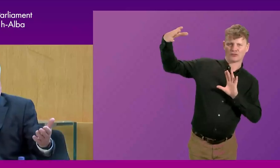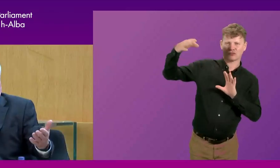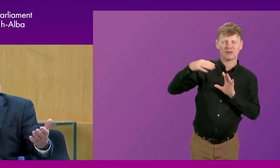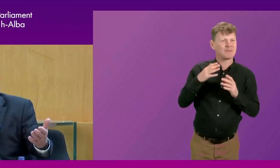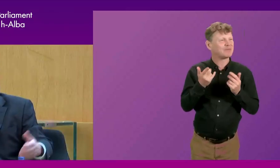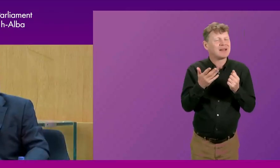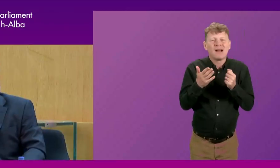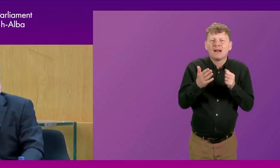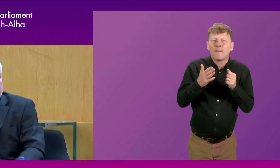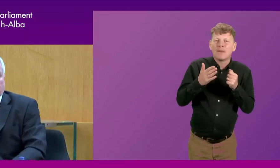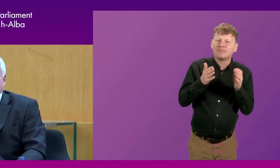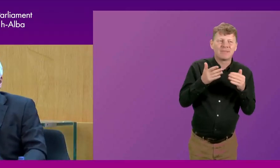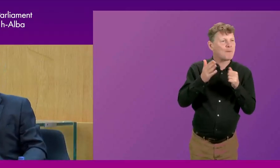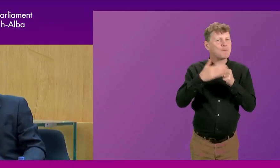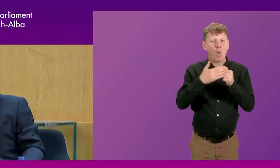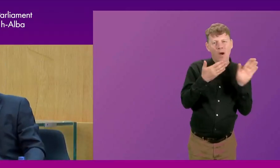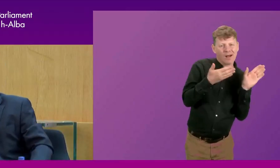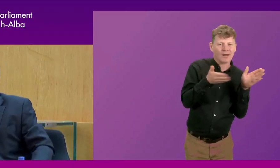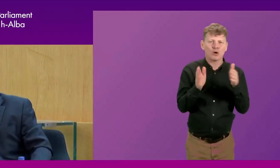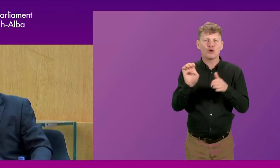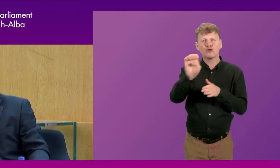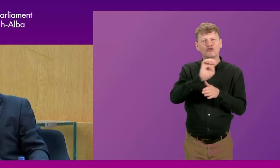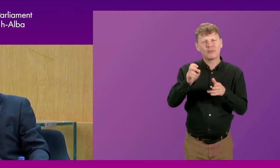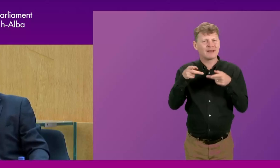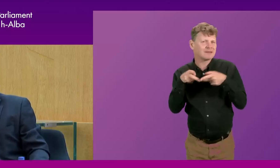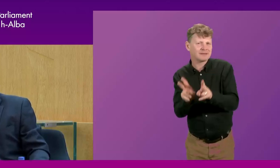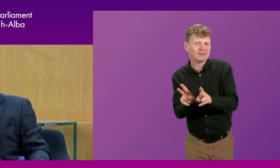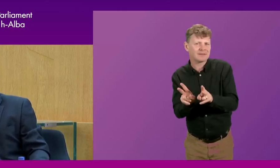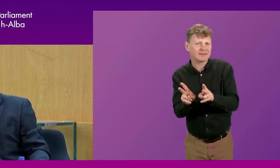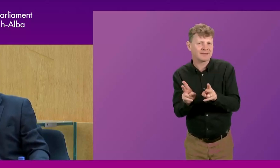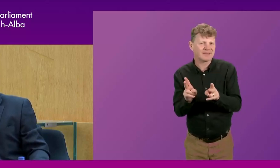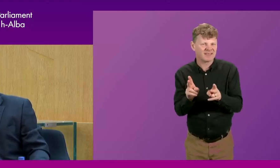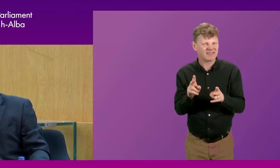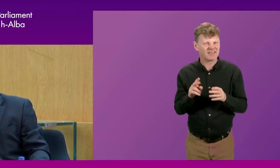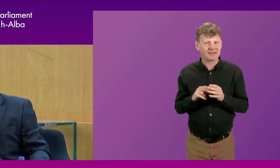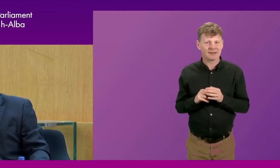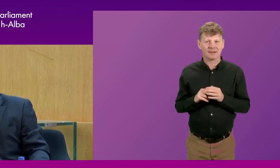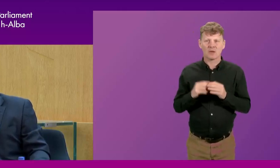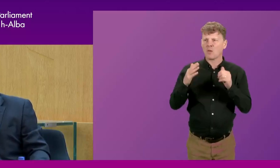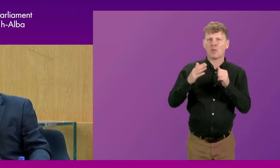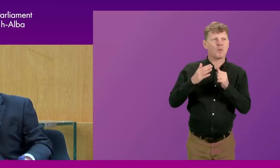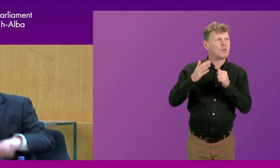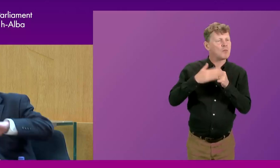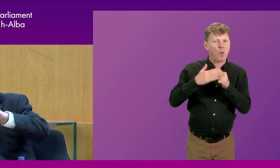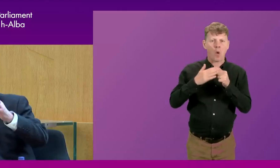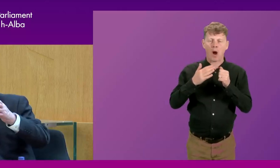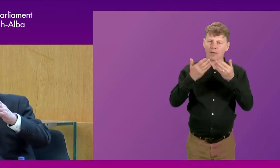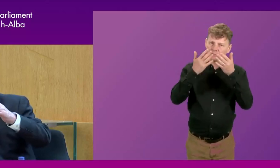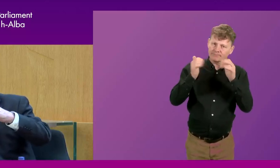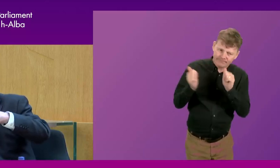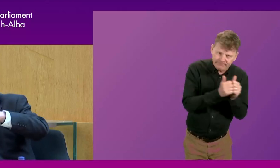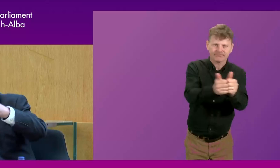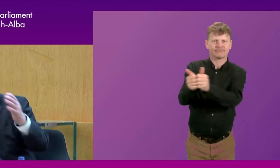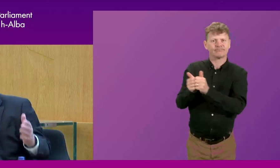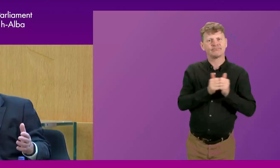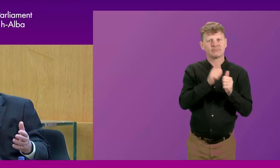European. That's what this this chamber here was all about. And therefore to be a bit more consensual. And